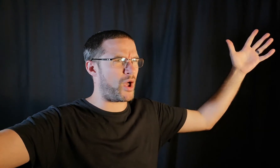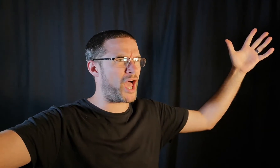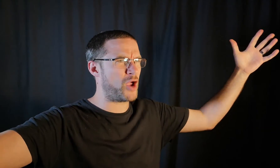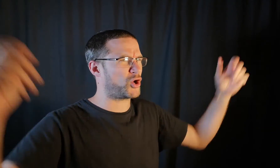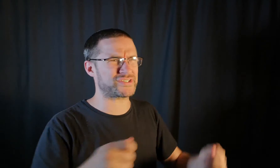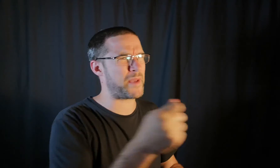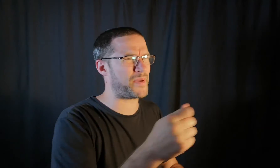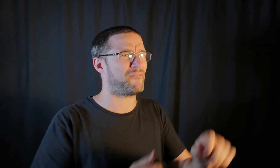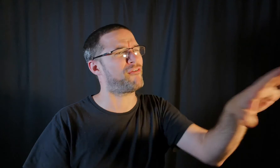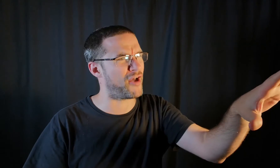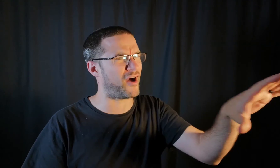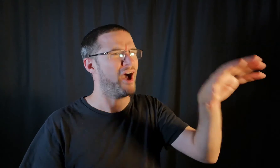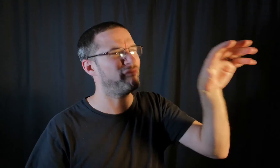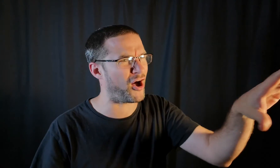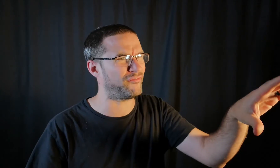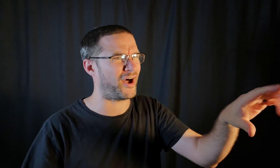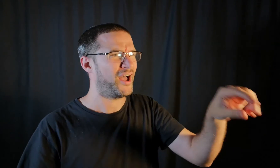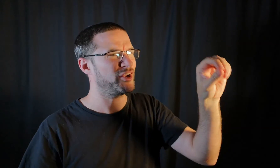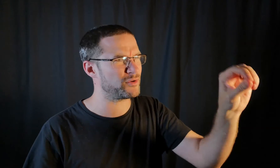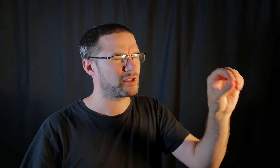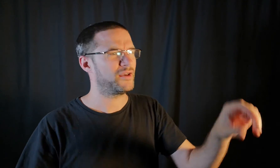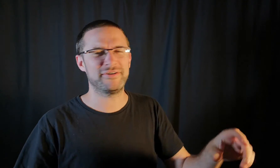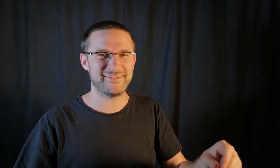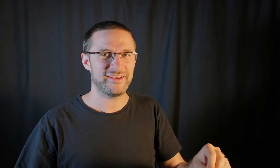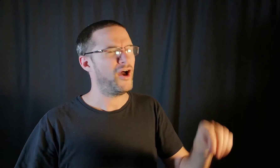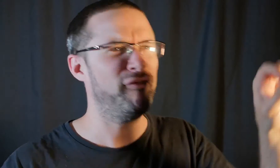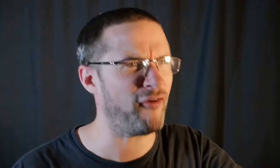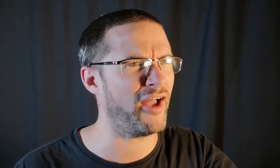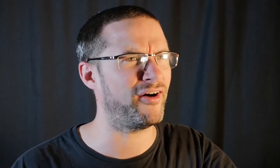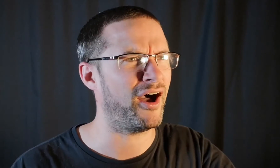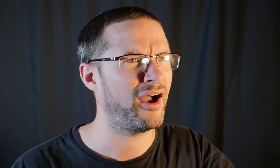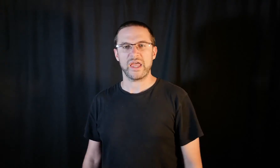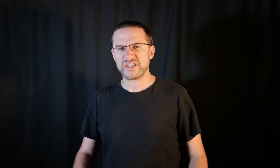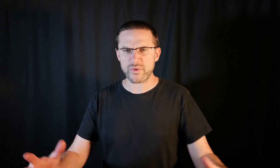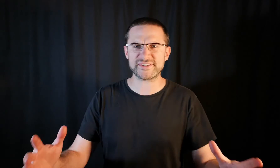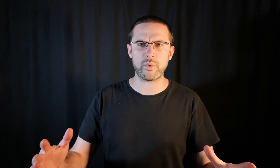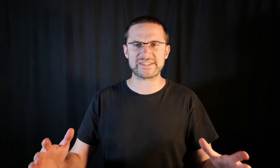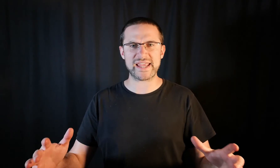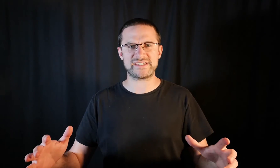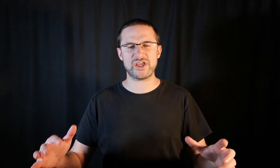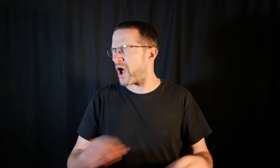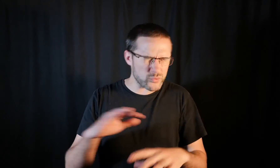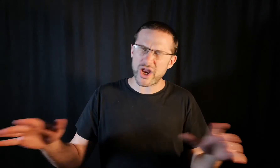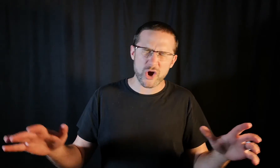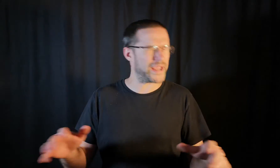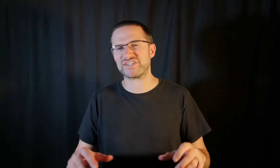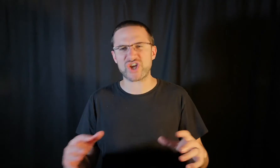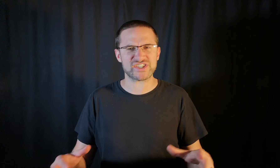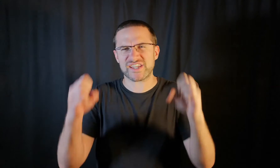hope. I've got ten pound. Fiver. Fiver. I'll do it. Fiver. So if someone says to you, oh no, it's just a